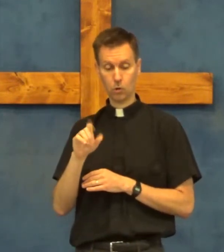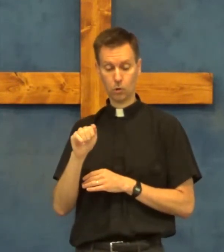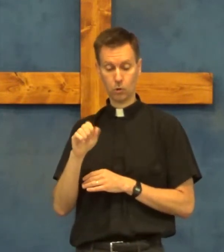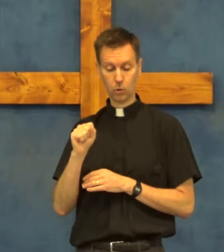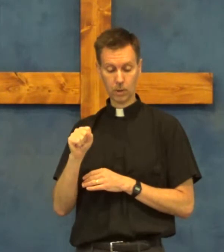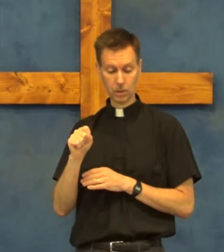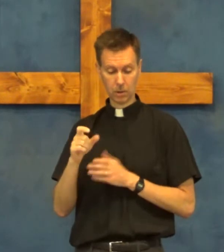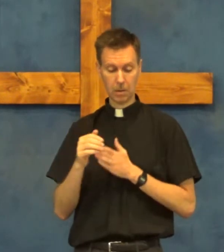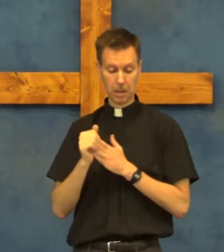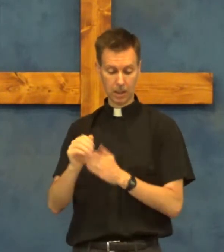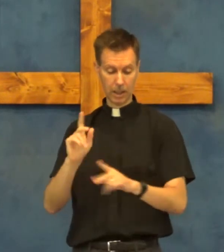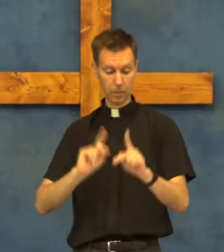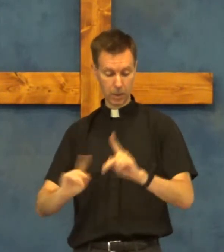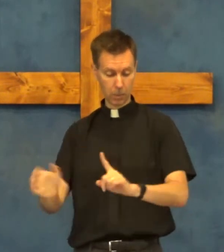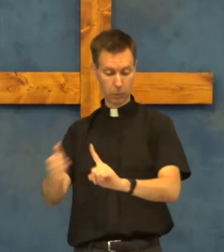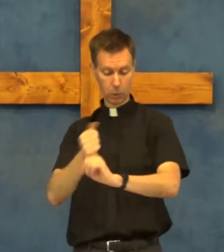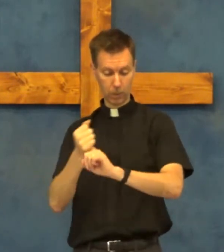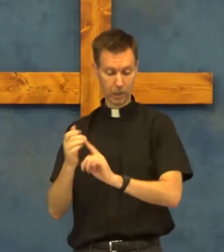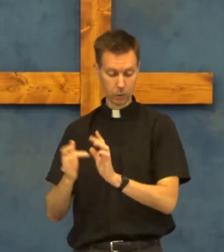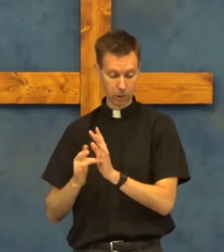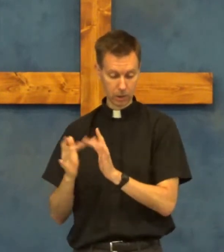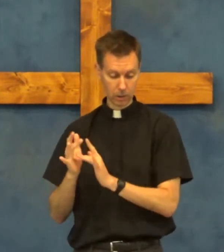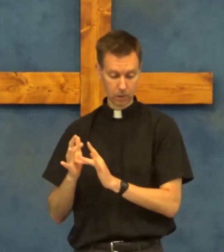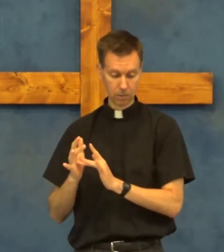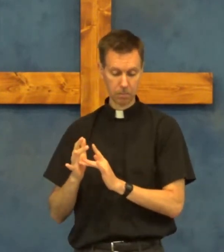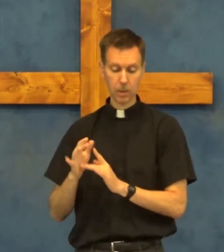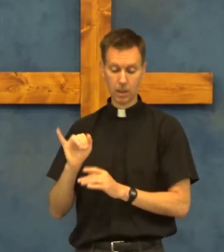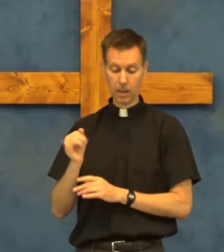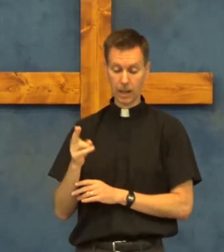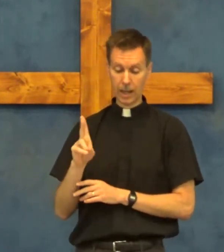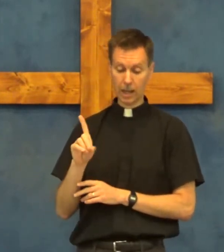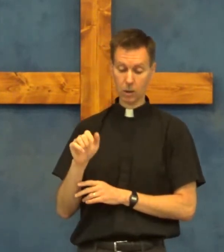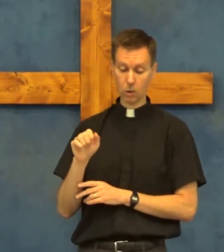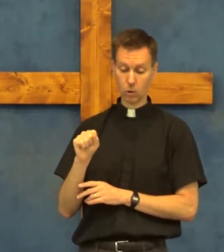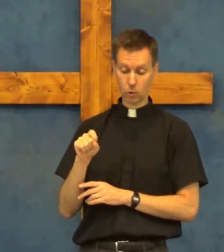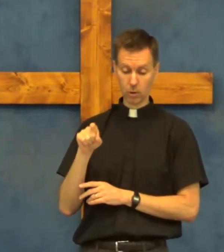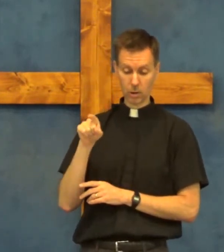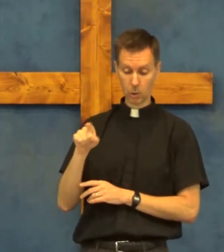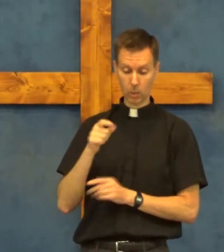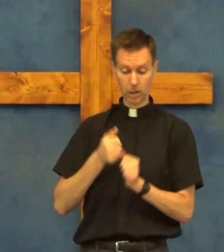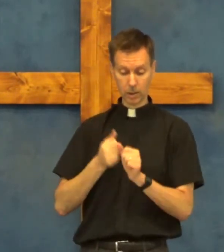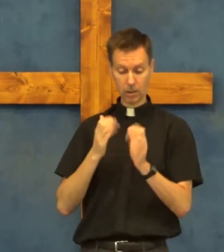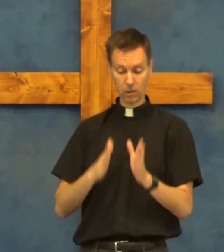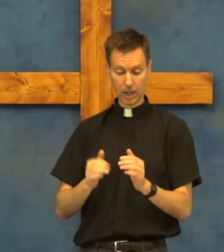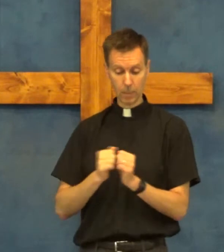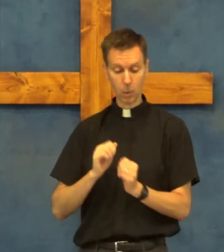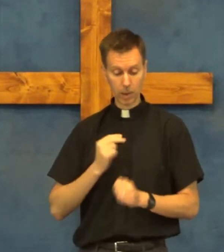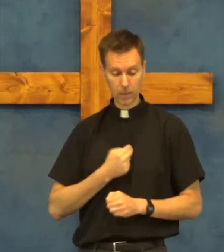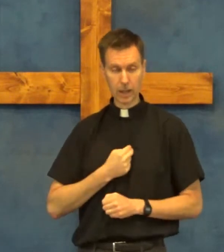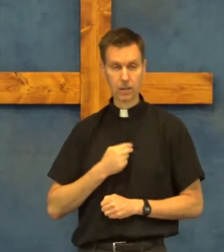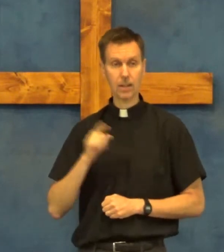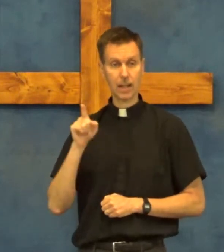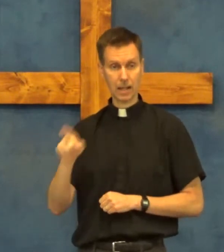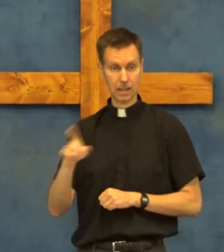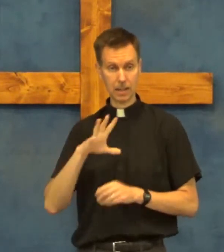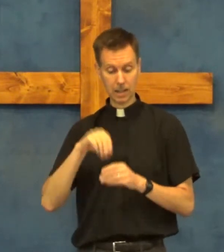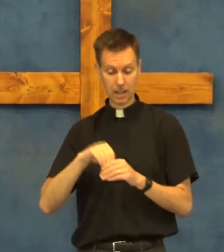judas led people to arrest jesus and judas was a disciple with us and he